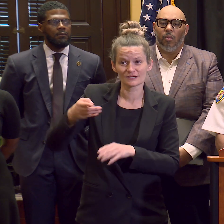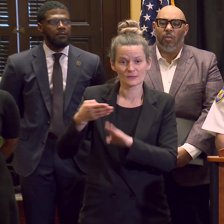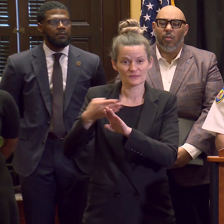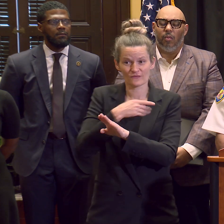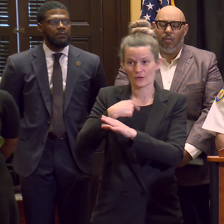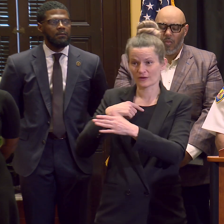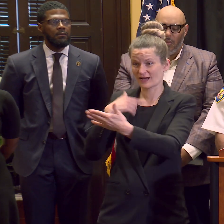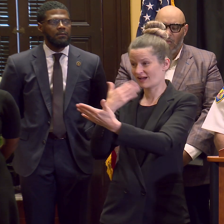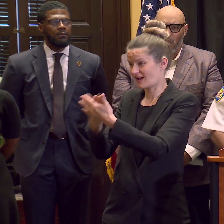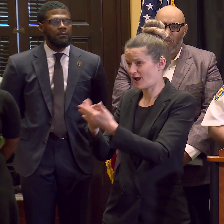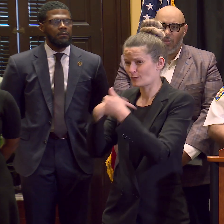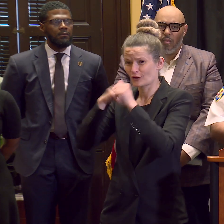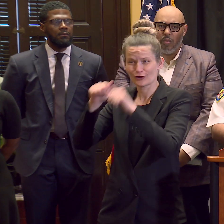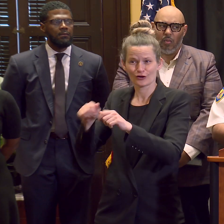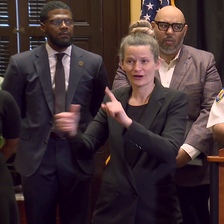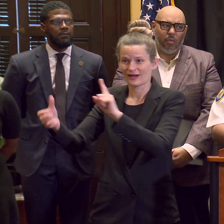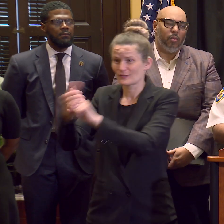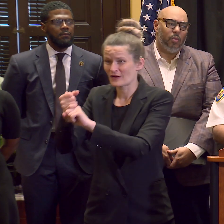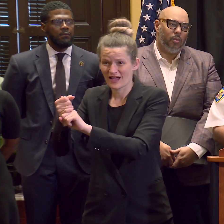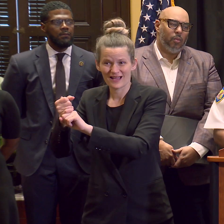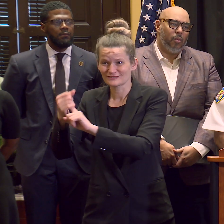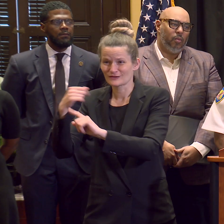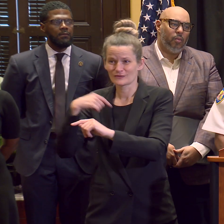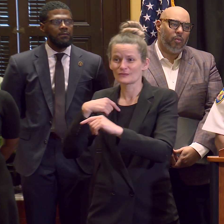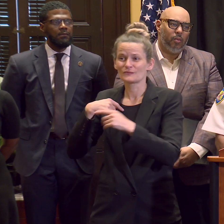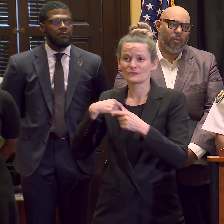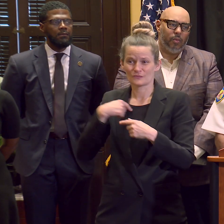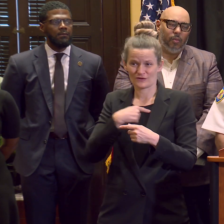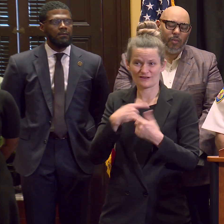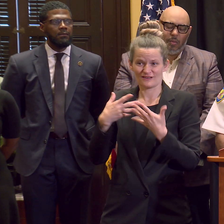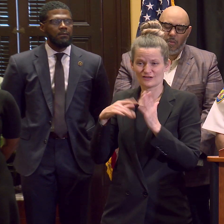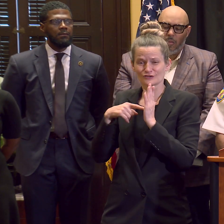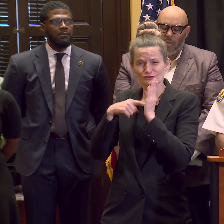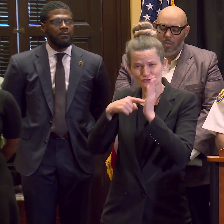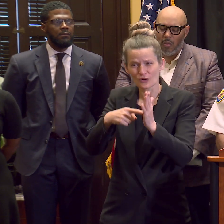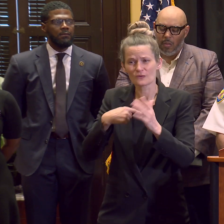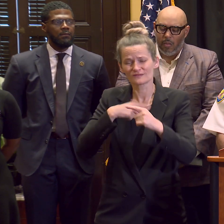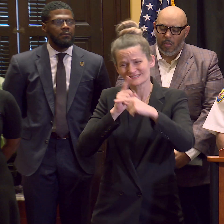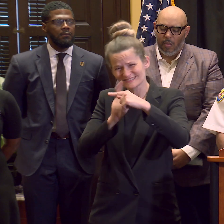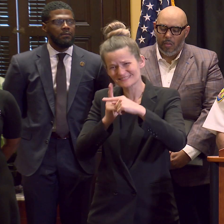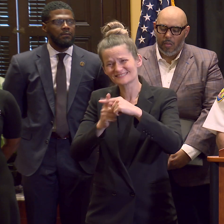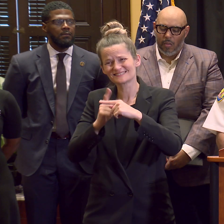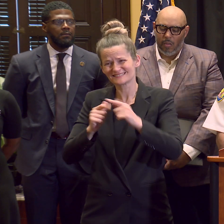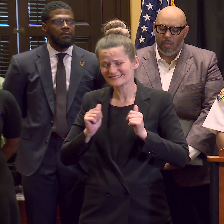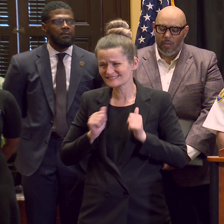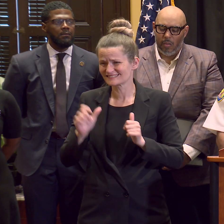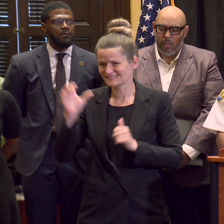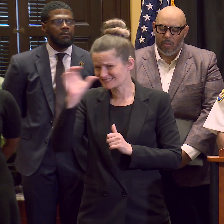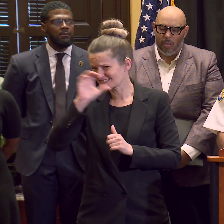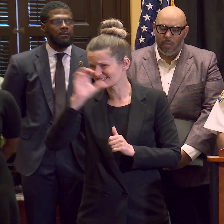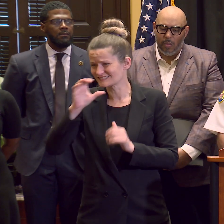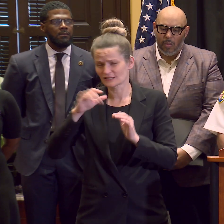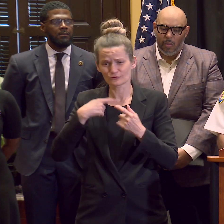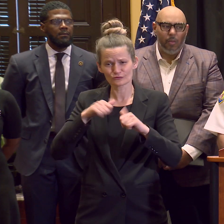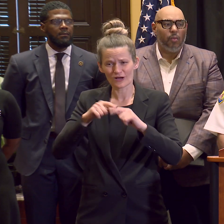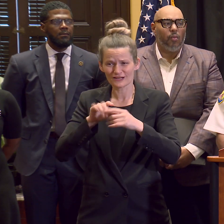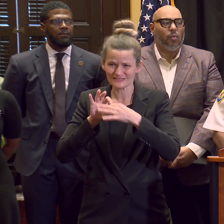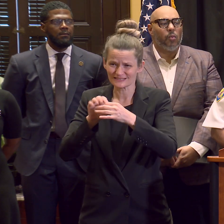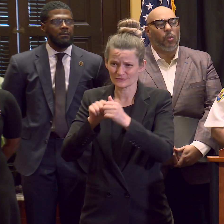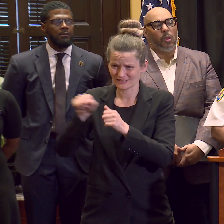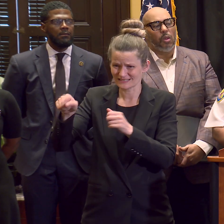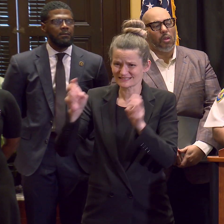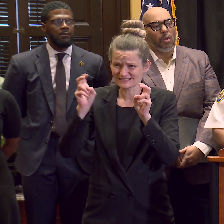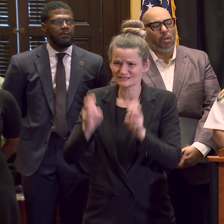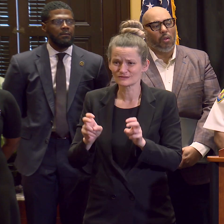person with a gun. And so we are demonstrating our proactiveness in dealing with this issue. What you can look forward to going forward